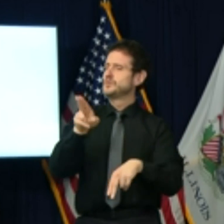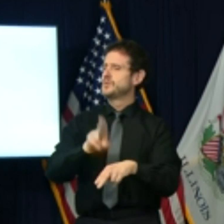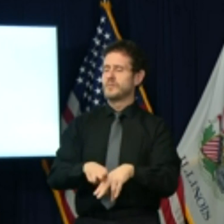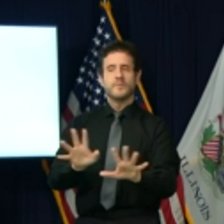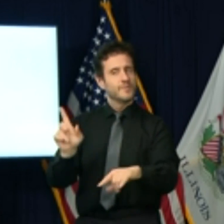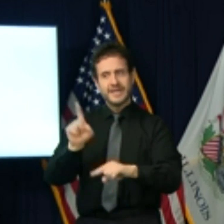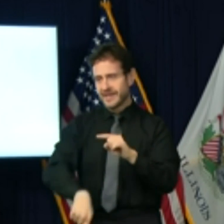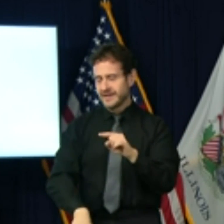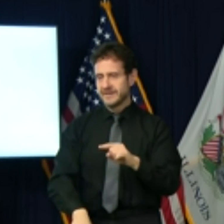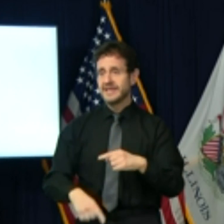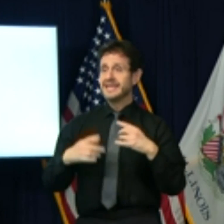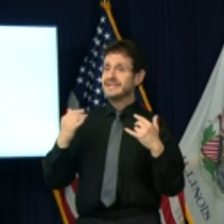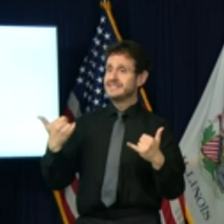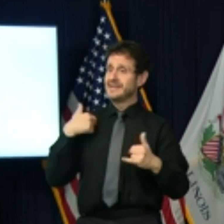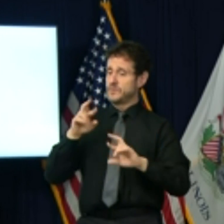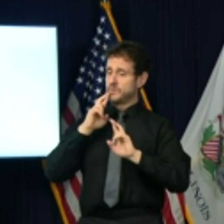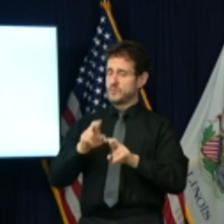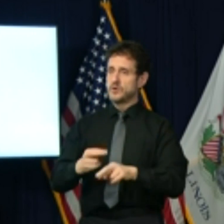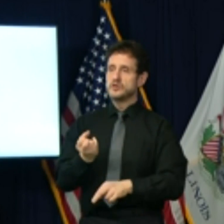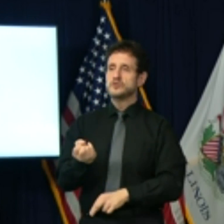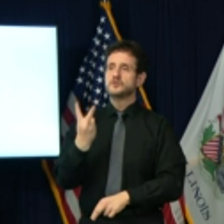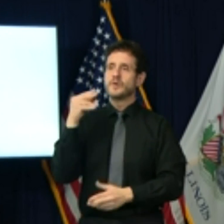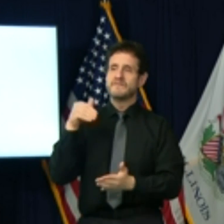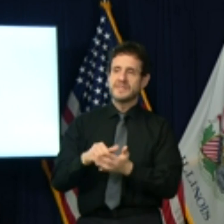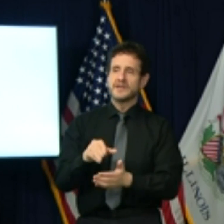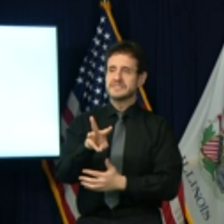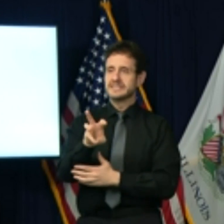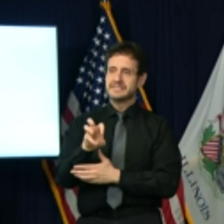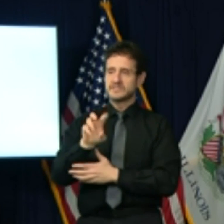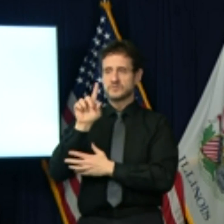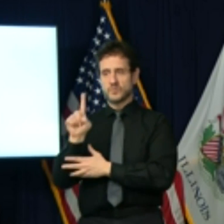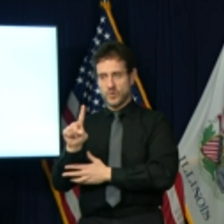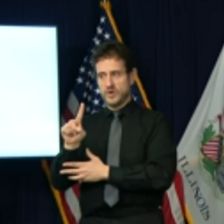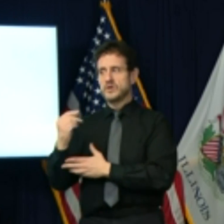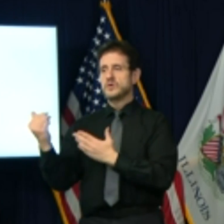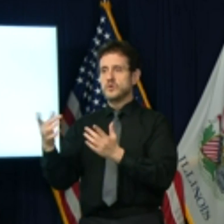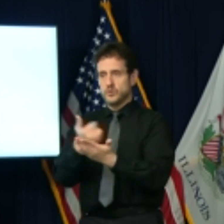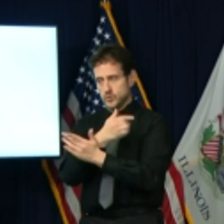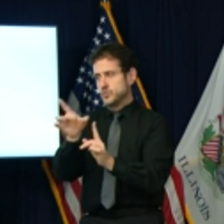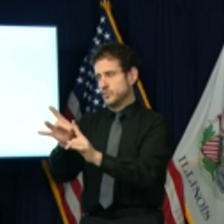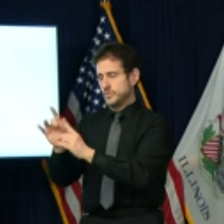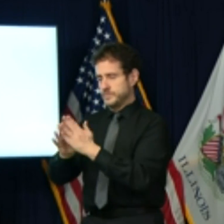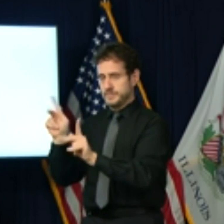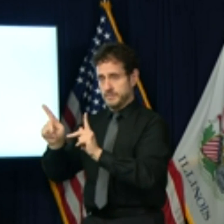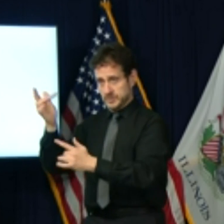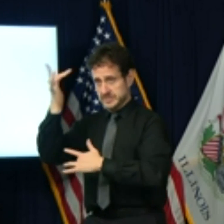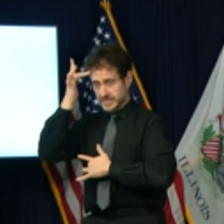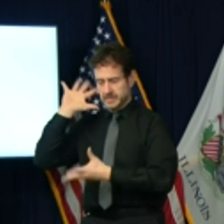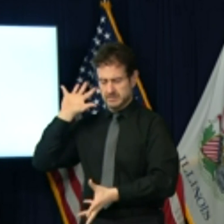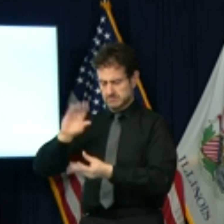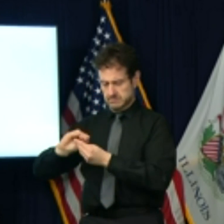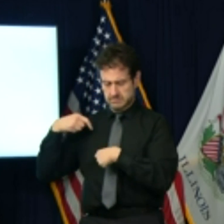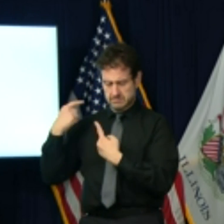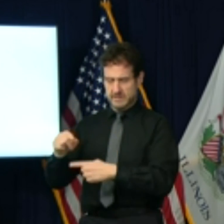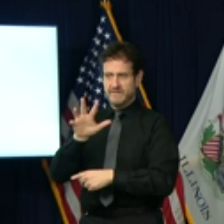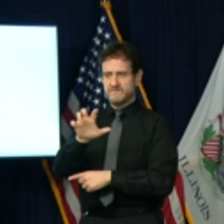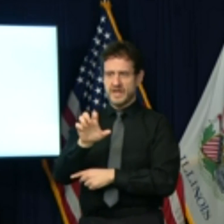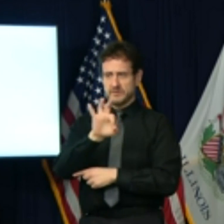Today we are reporting 12,601 new cases for a total of 597